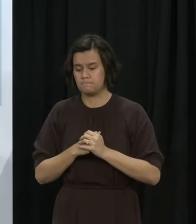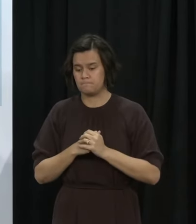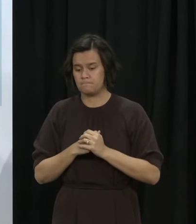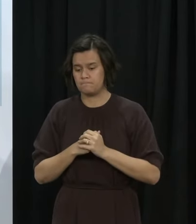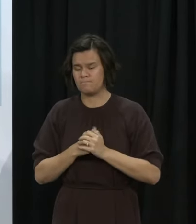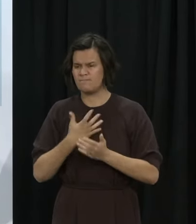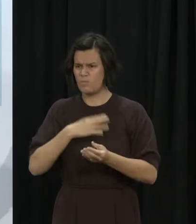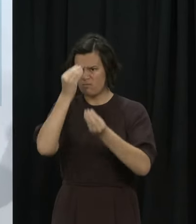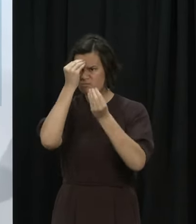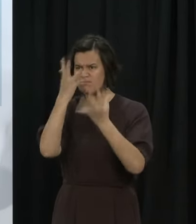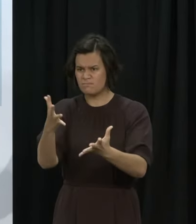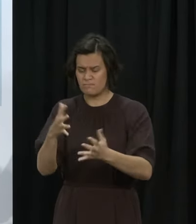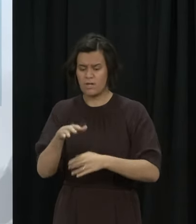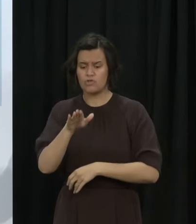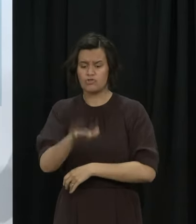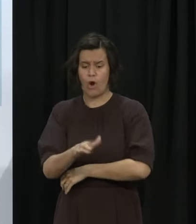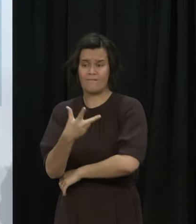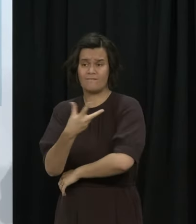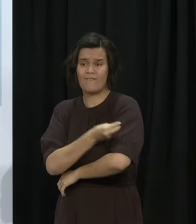is safe and it is necessary.